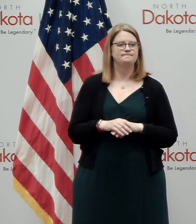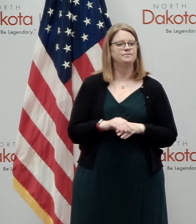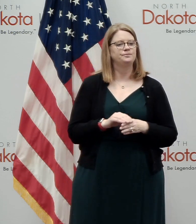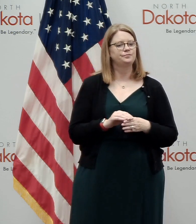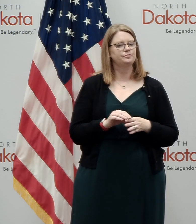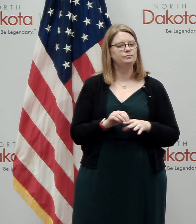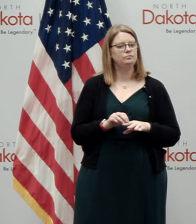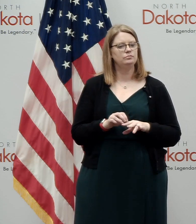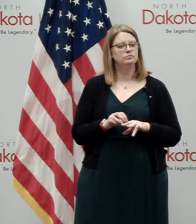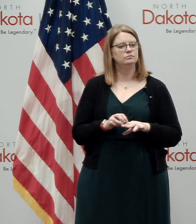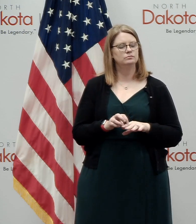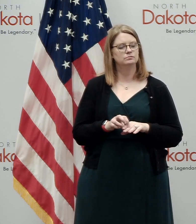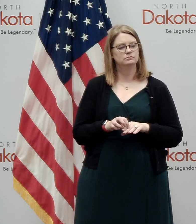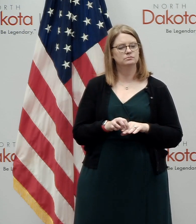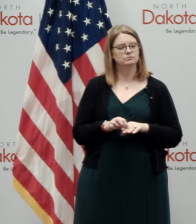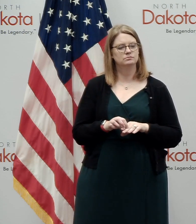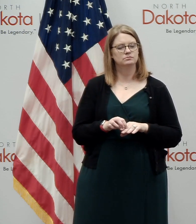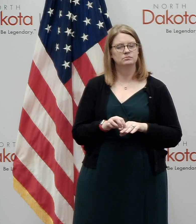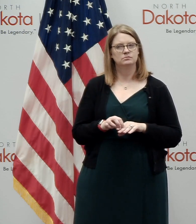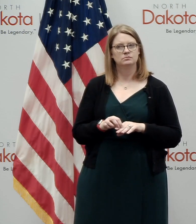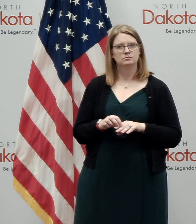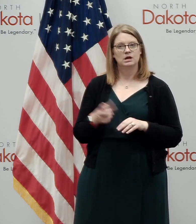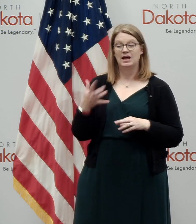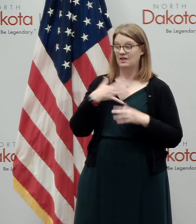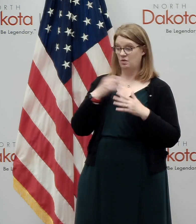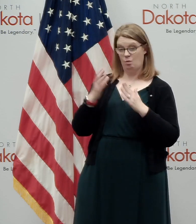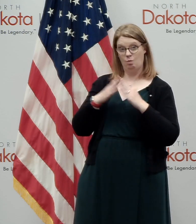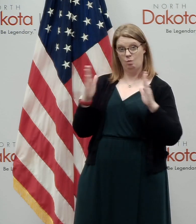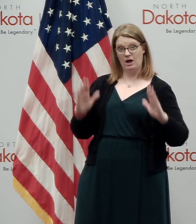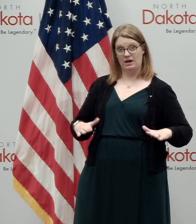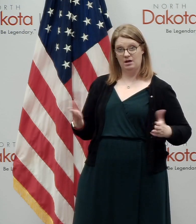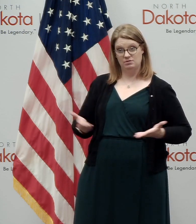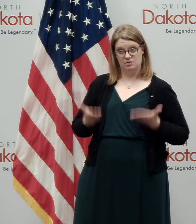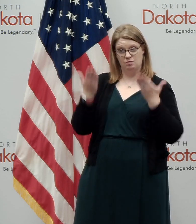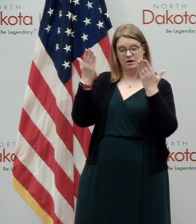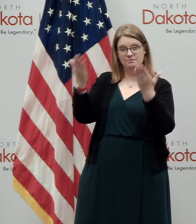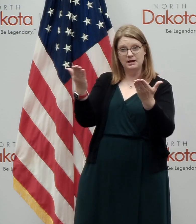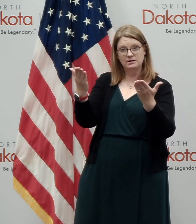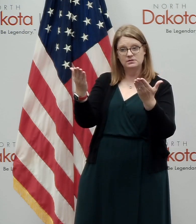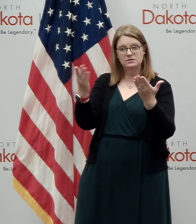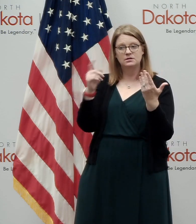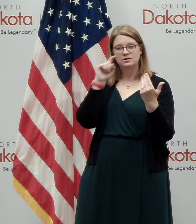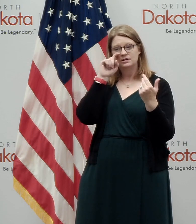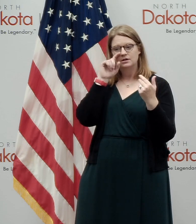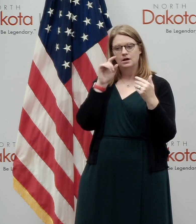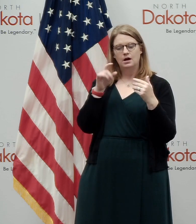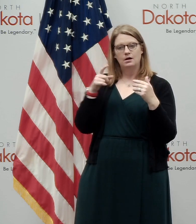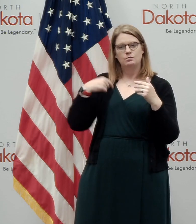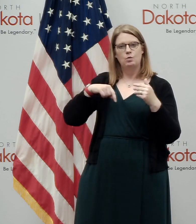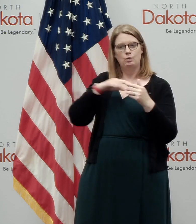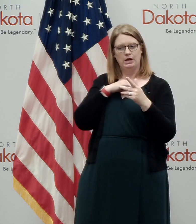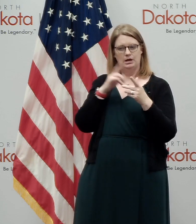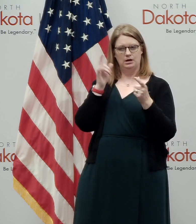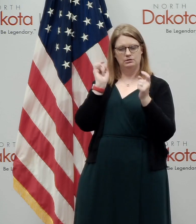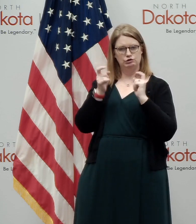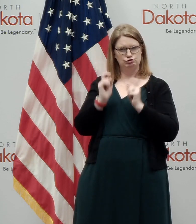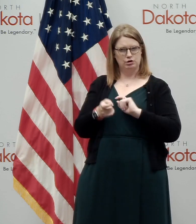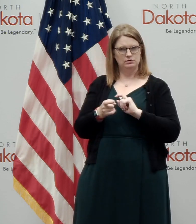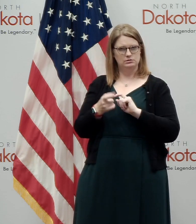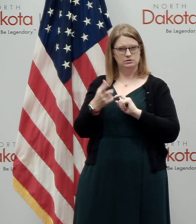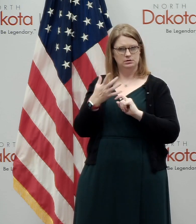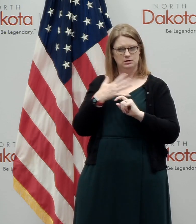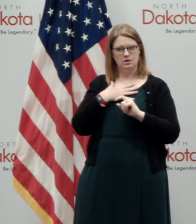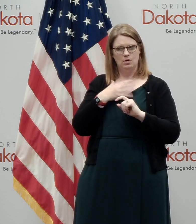And, uh, again, as the White House had recommended, we're continuing to, uh, to take a look at and adjust coronavirus risk levels for highly